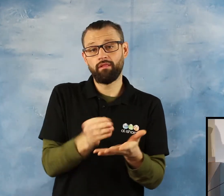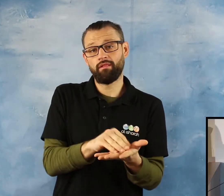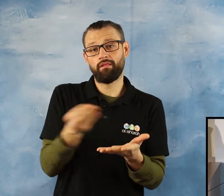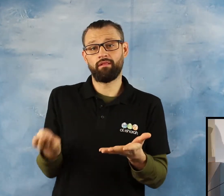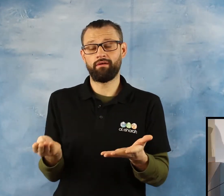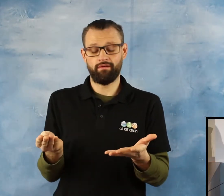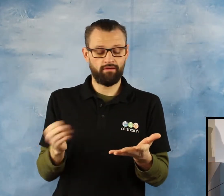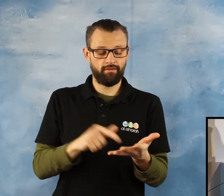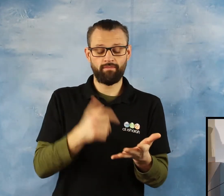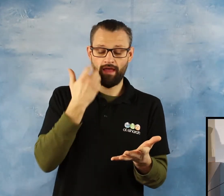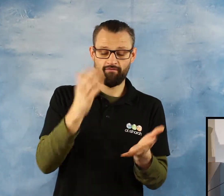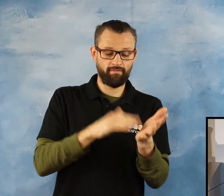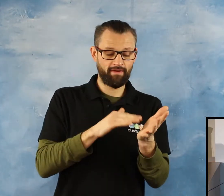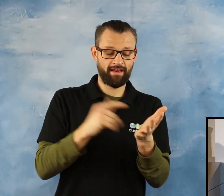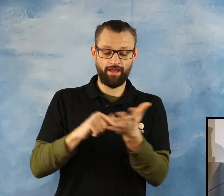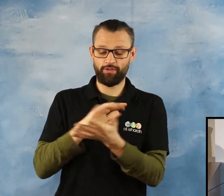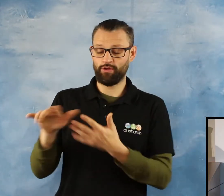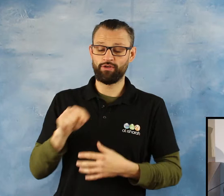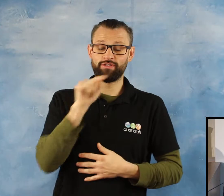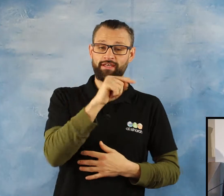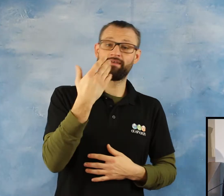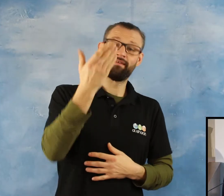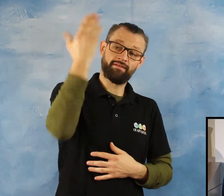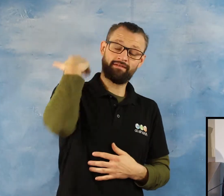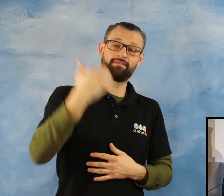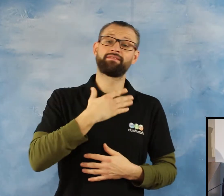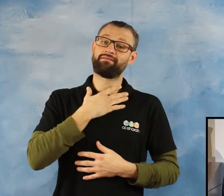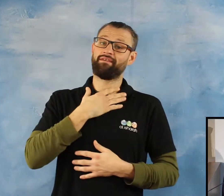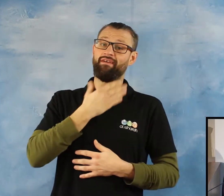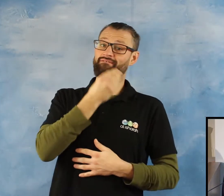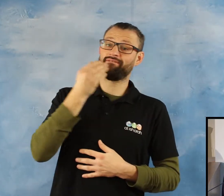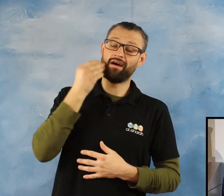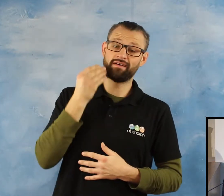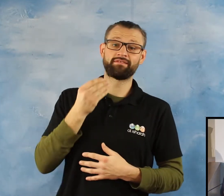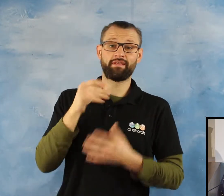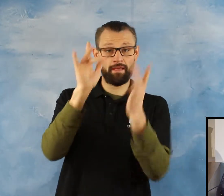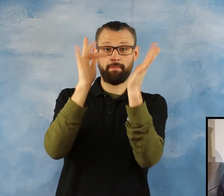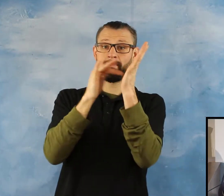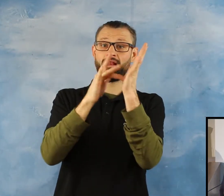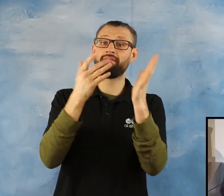to fast. Middle of the month, 13, 14 and 15. White days, ayyamubid.